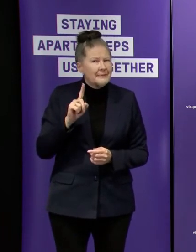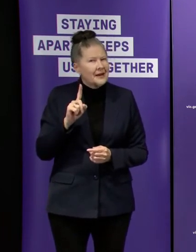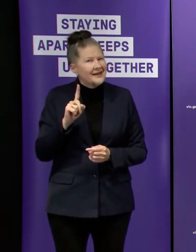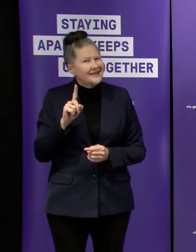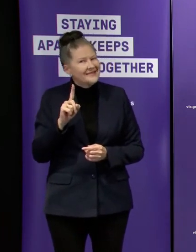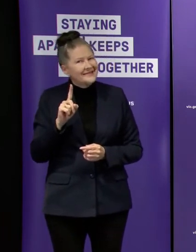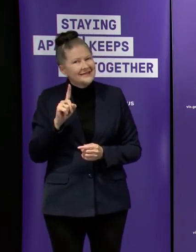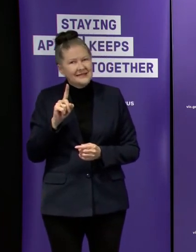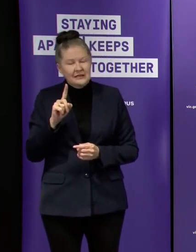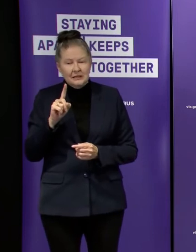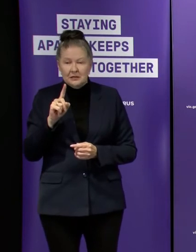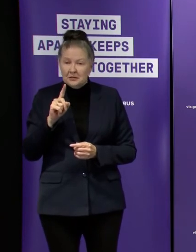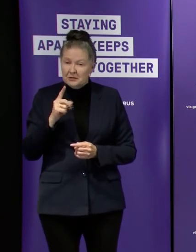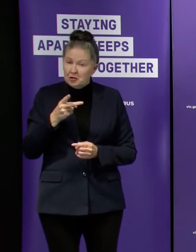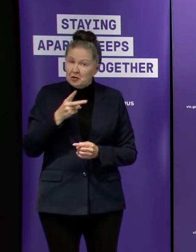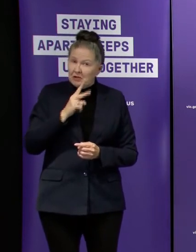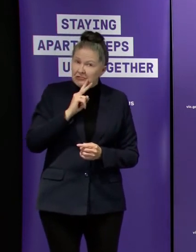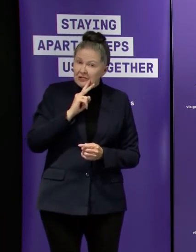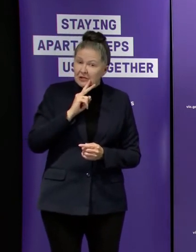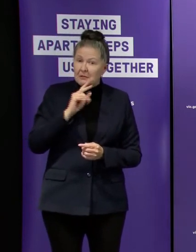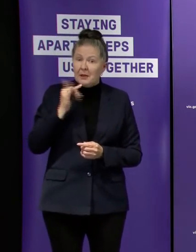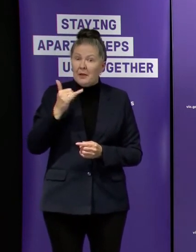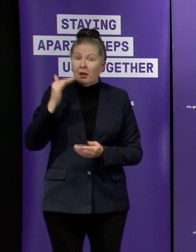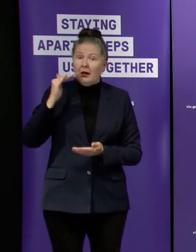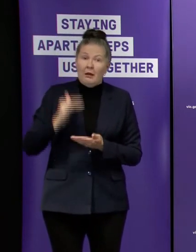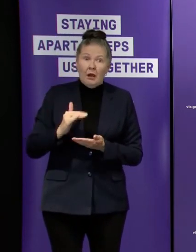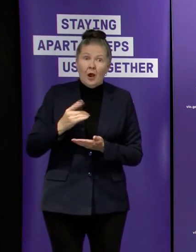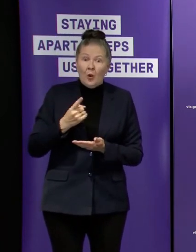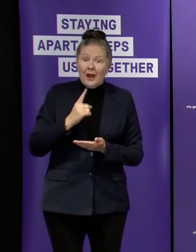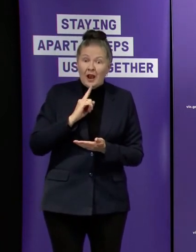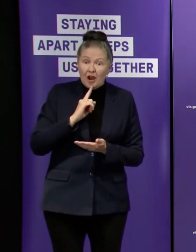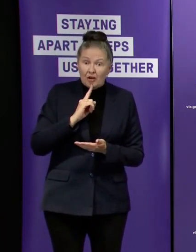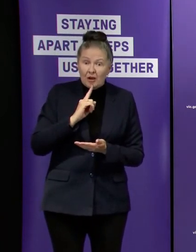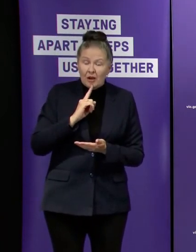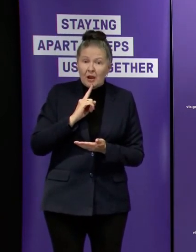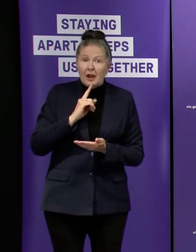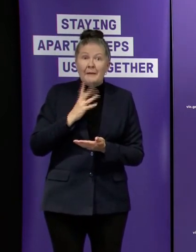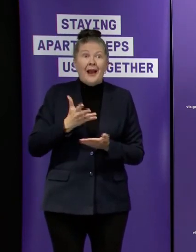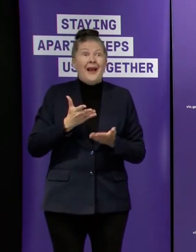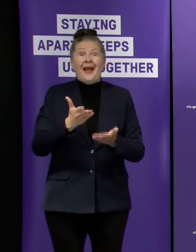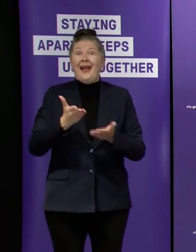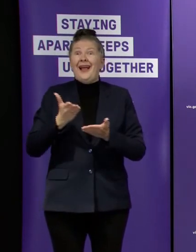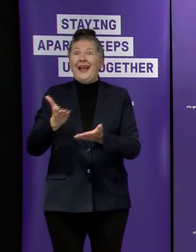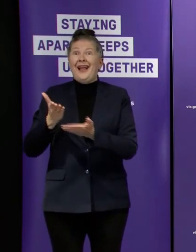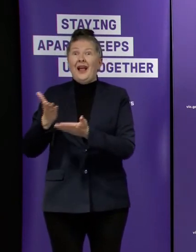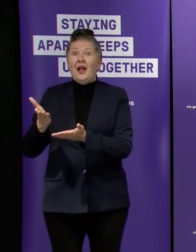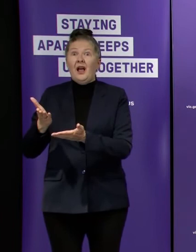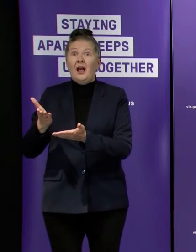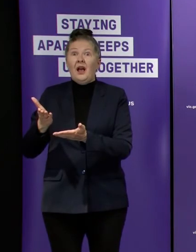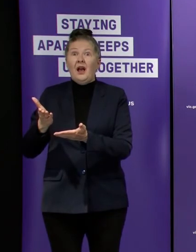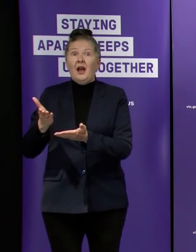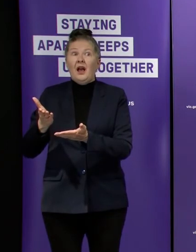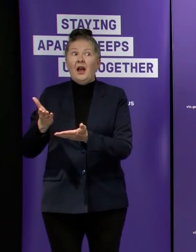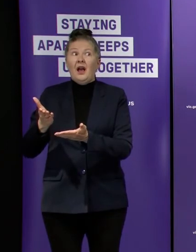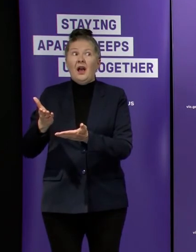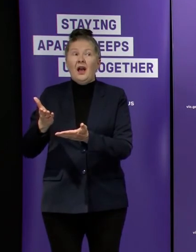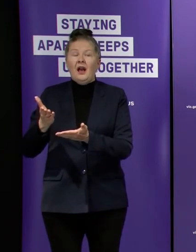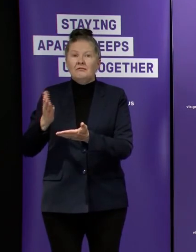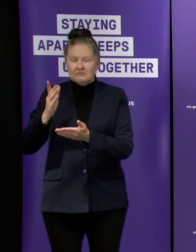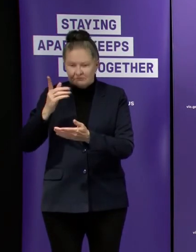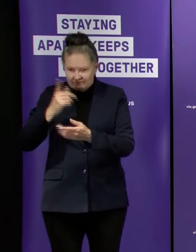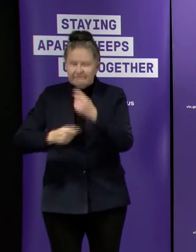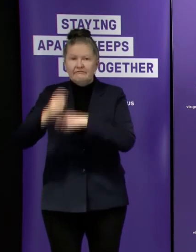at half that number uh if you opened up you wouldn't have defeated the second wave you'd just be beginning the process of a third wave